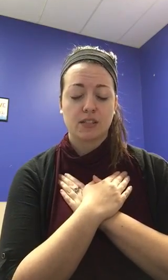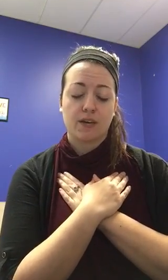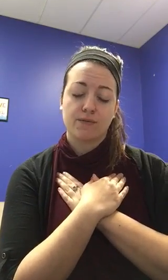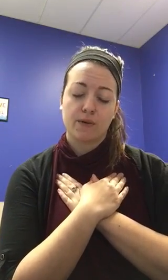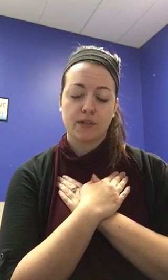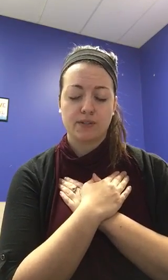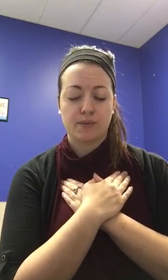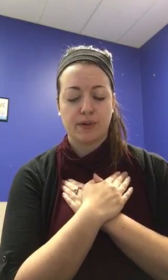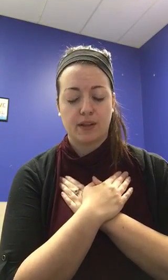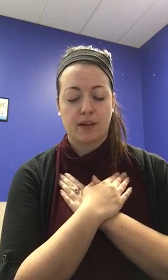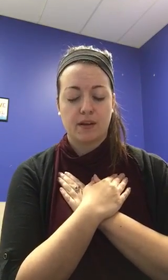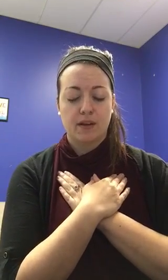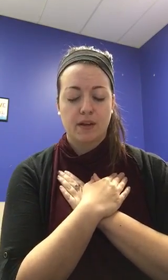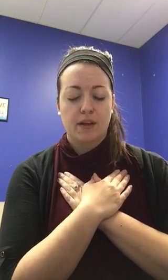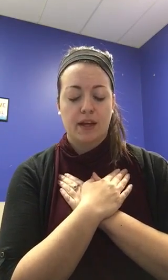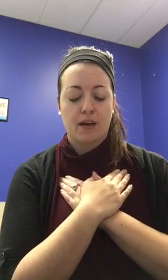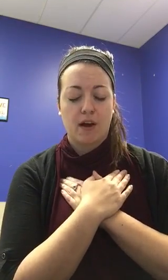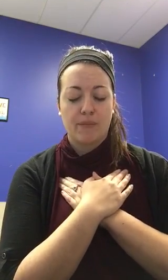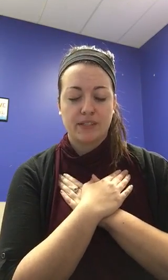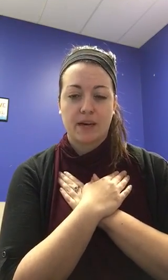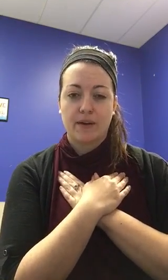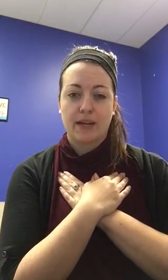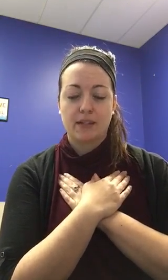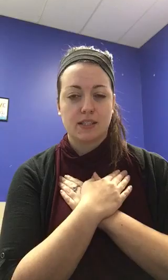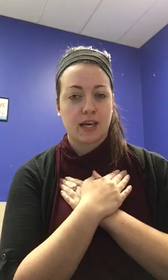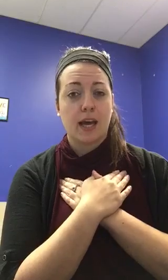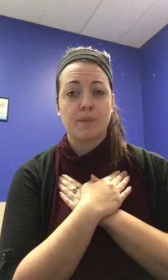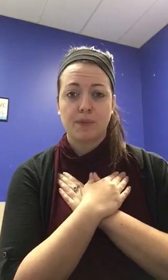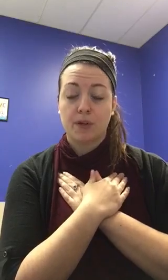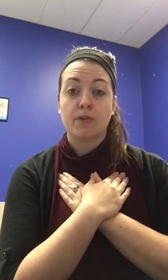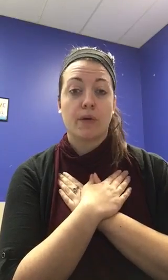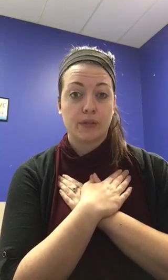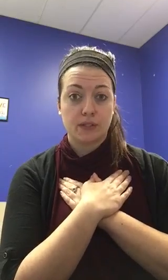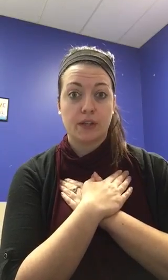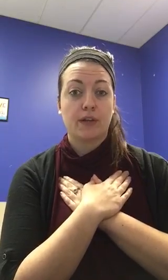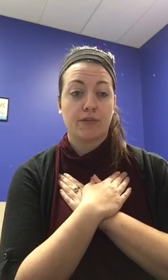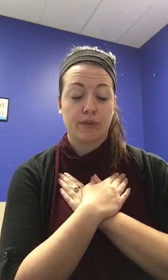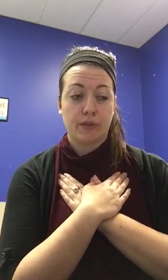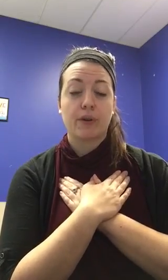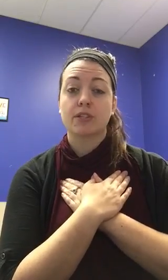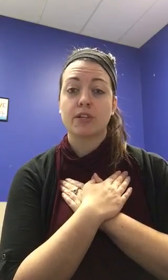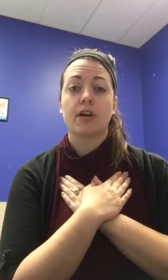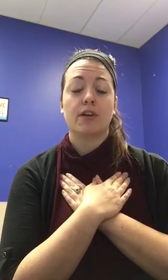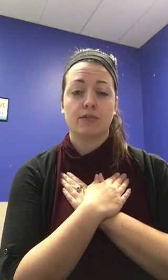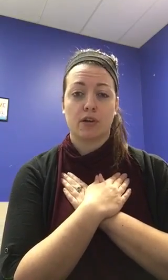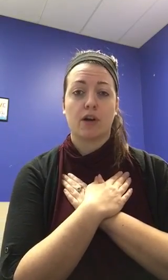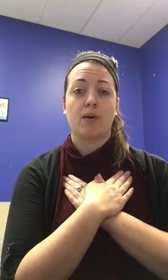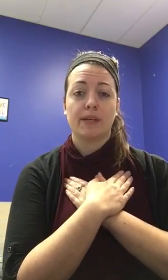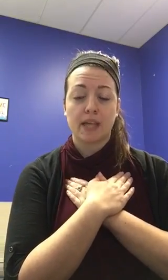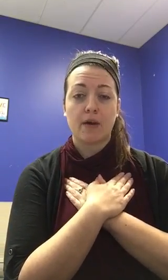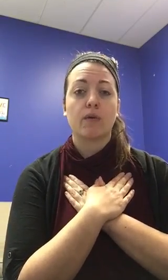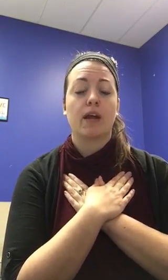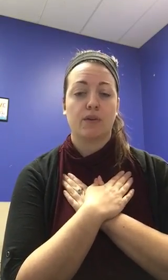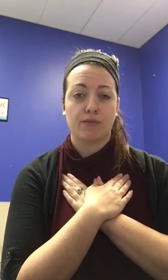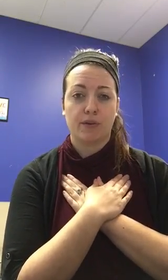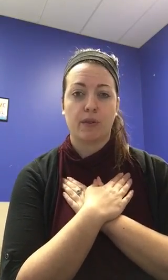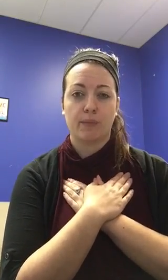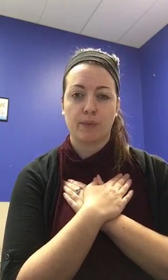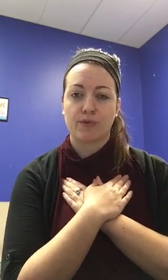just kind of focus your breathing and calming down at this time. You'll notice that you'll feel the pressure, you'll start calming down, and you'll feel a little bit more